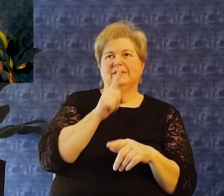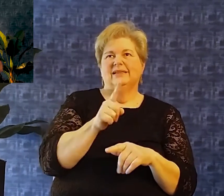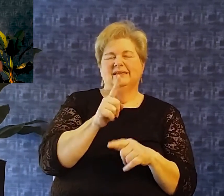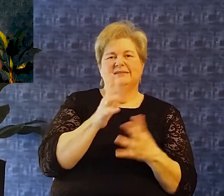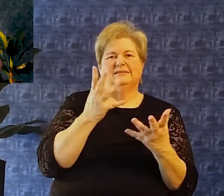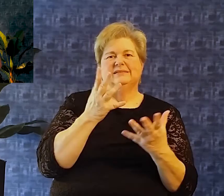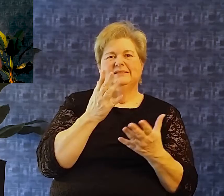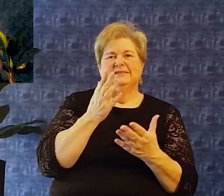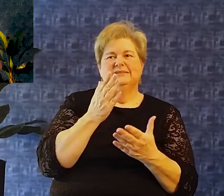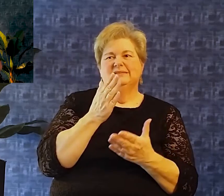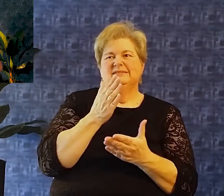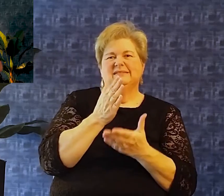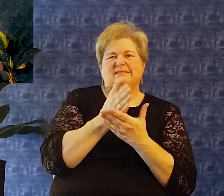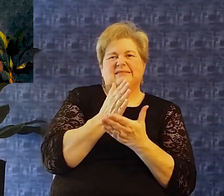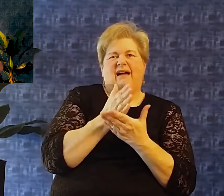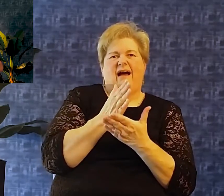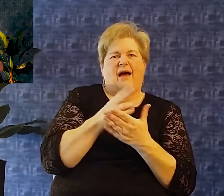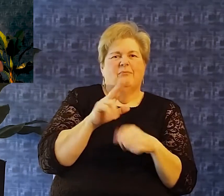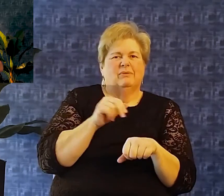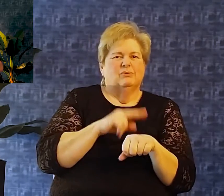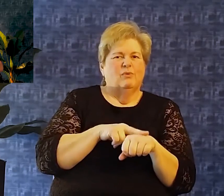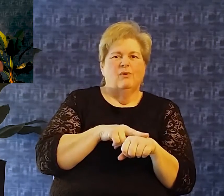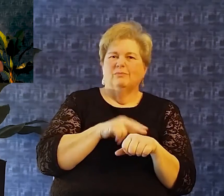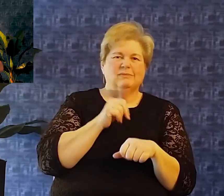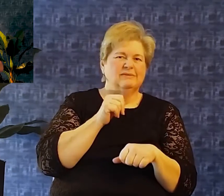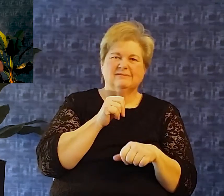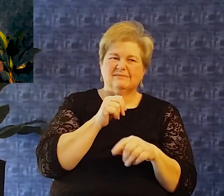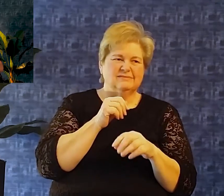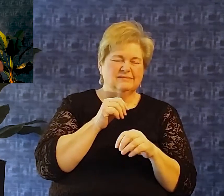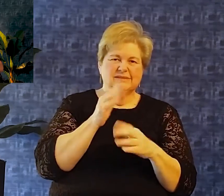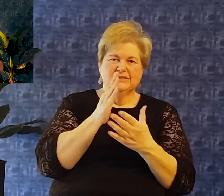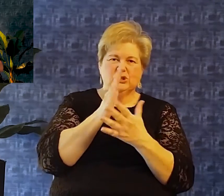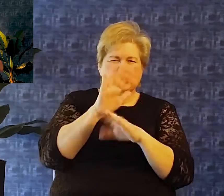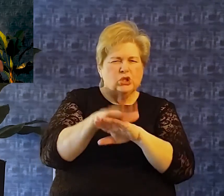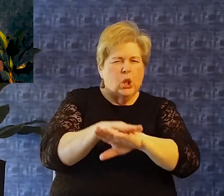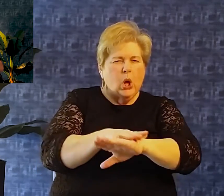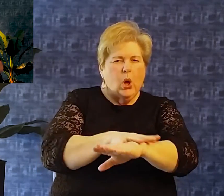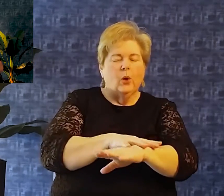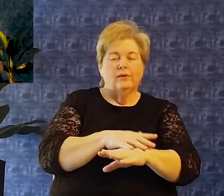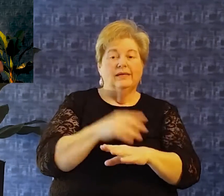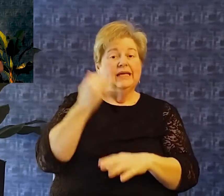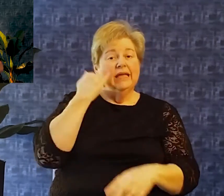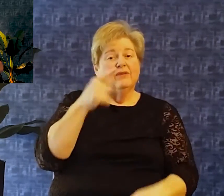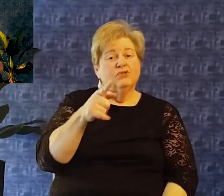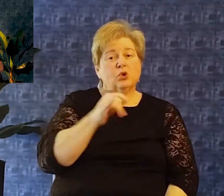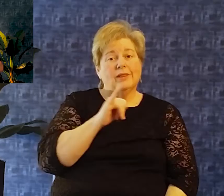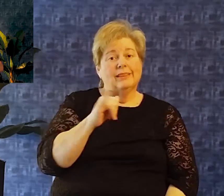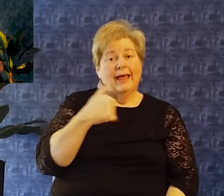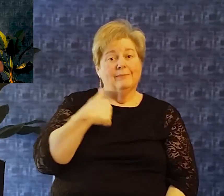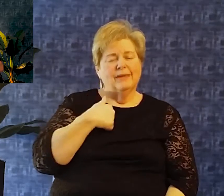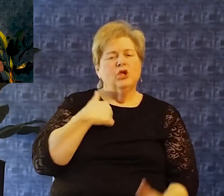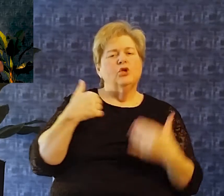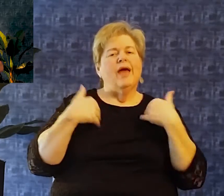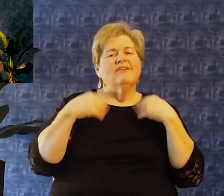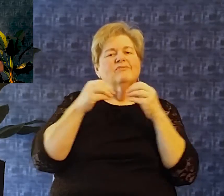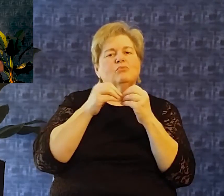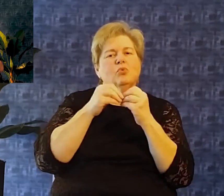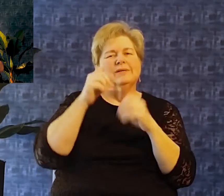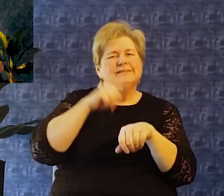if you're like me you've had more time to just think And contemplate about what god is doing in my